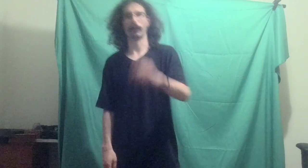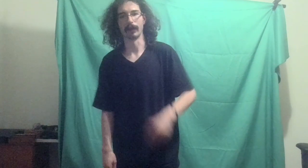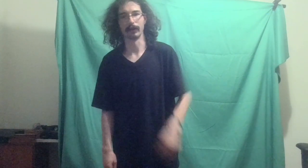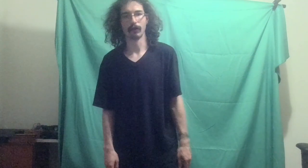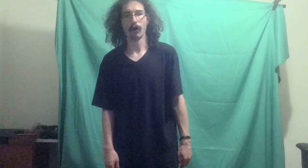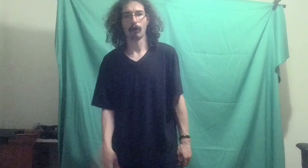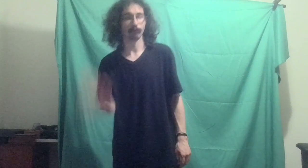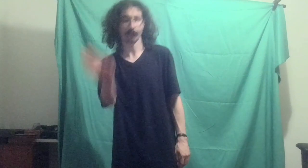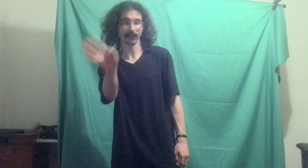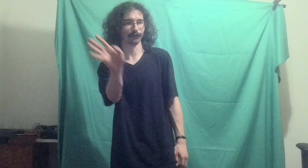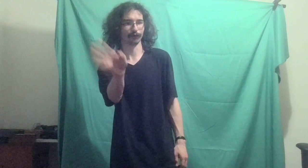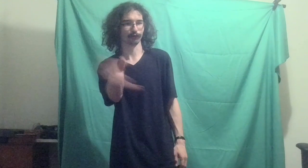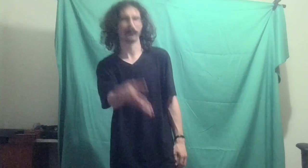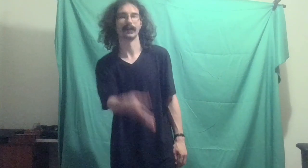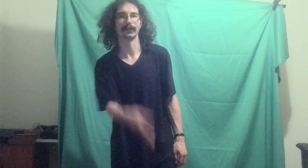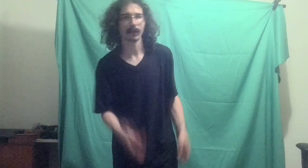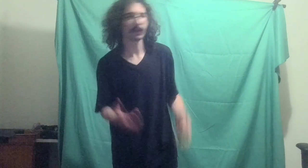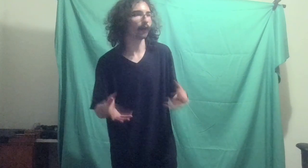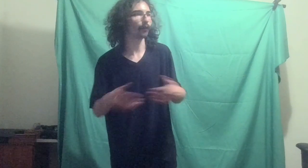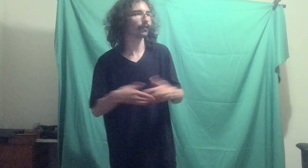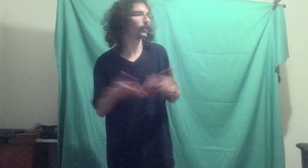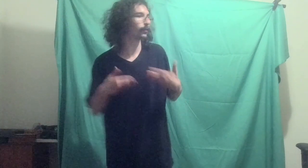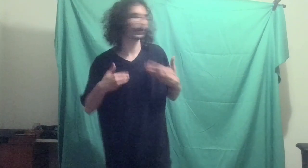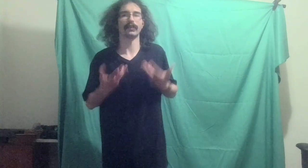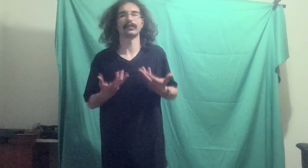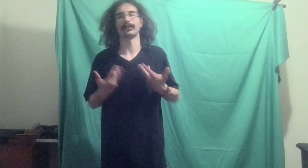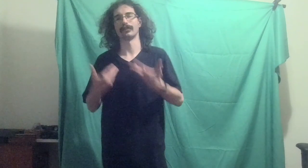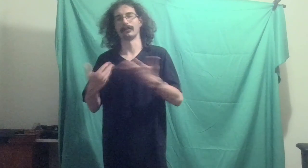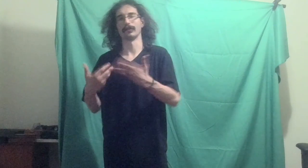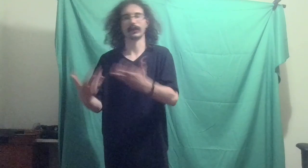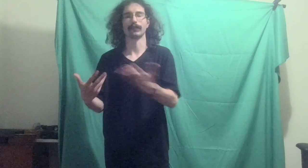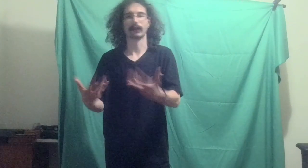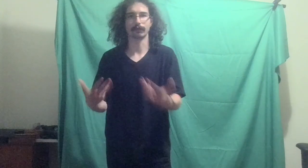edit. Oh, you're not even trying. Yeah, with videos like this, it seems like I'm not trying.